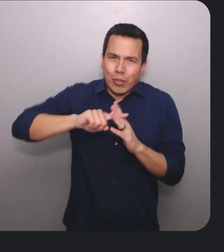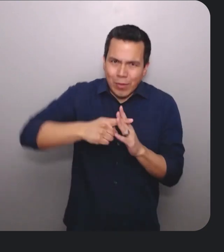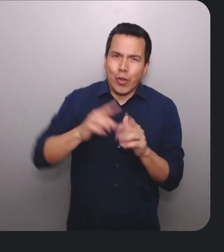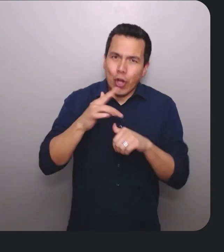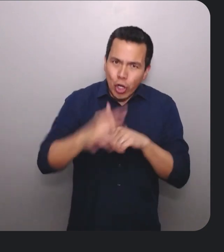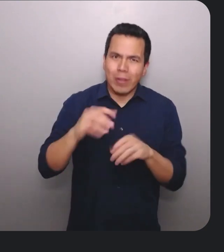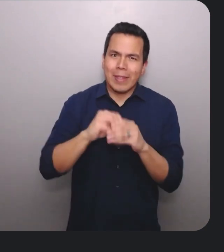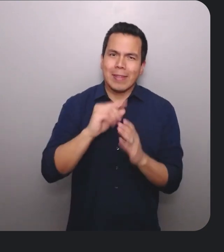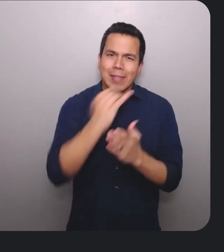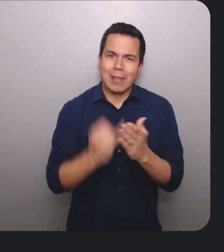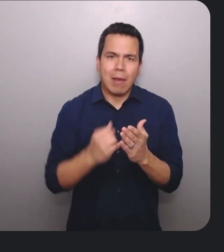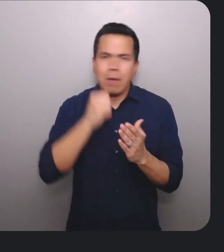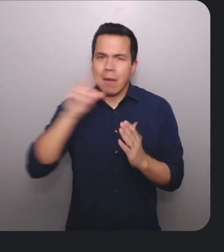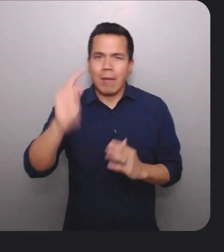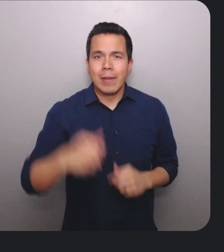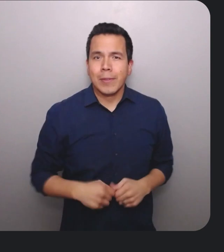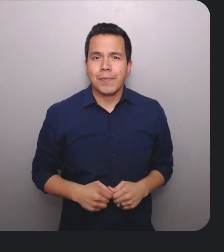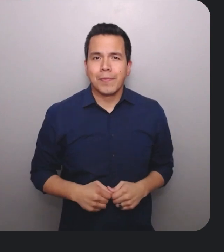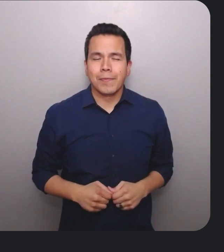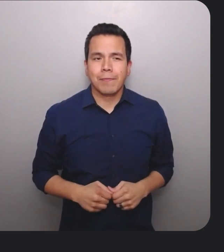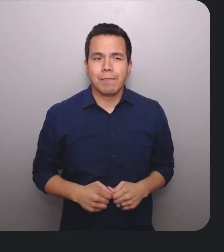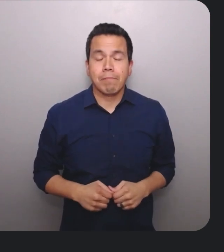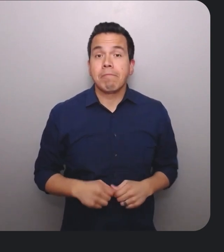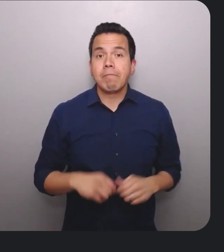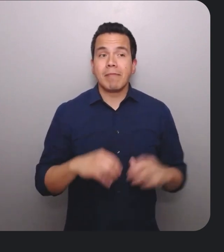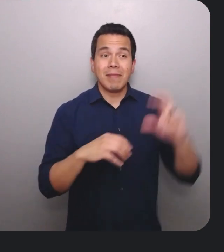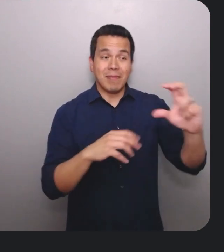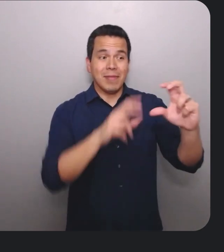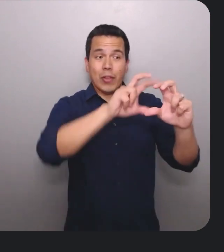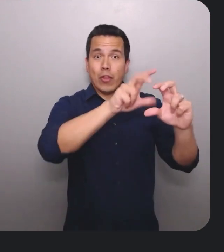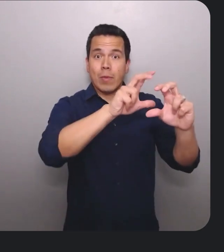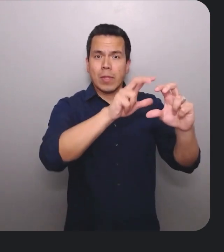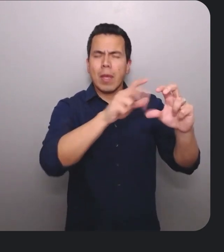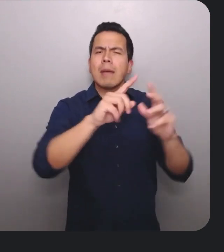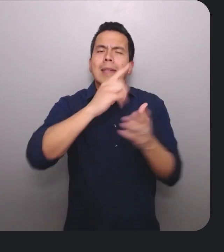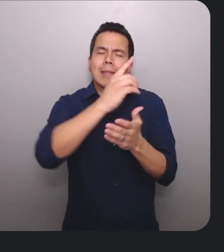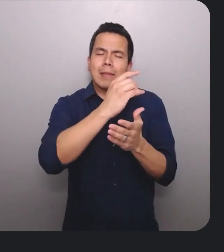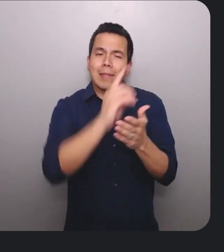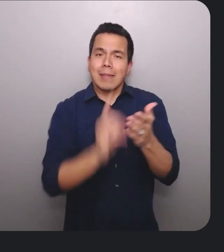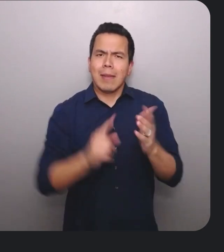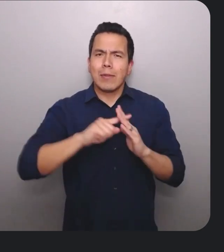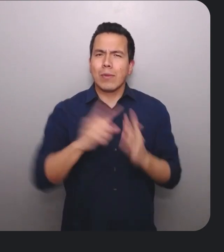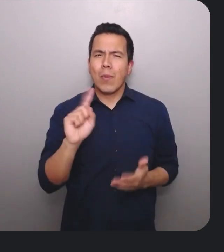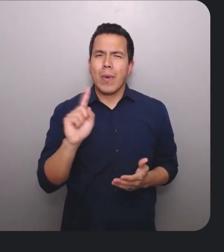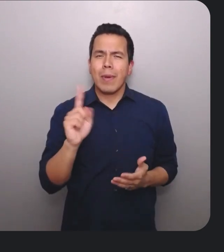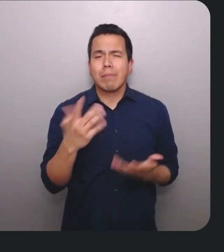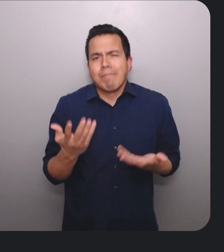not an afterthought. A thermostat may be something that's designed starting with a clean white piece of paper. But how it's